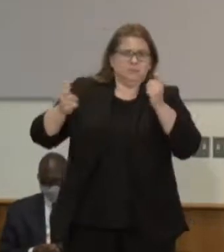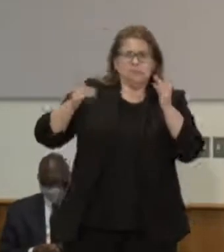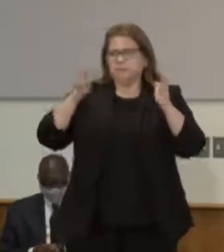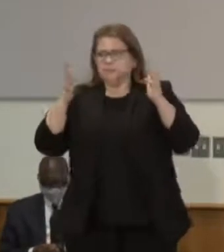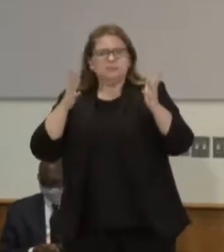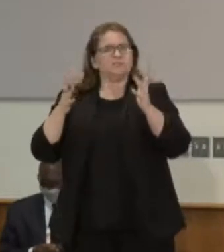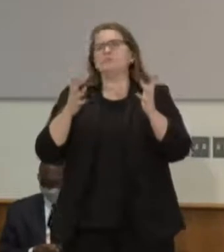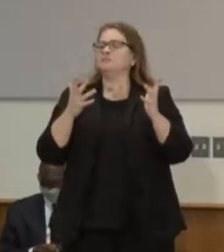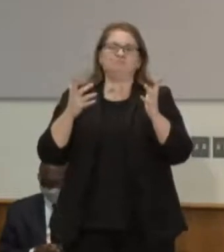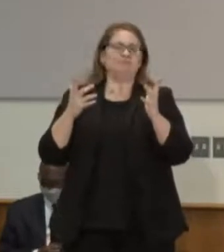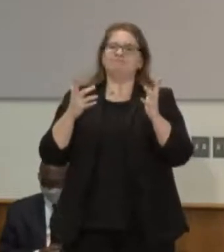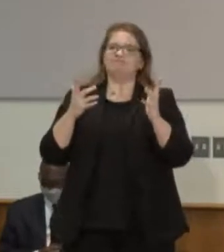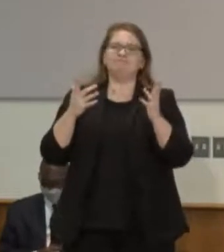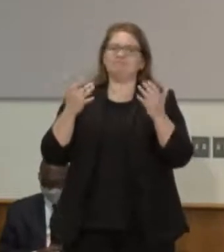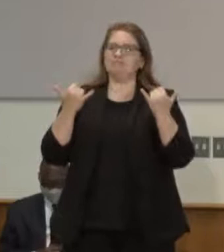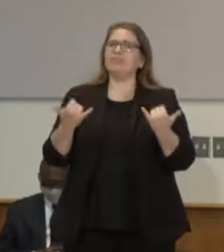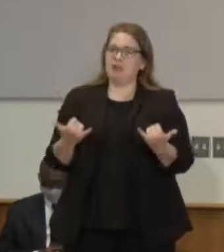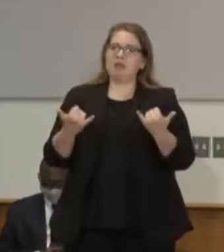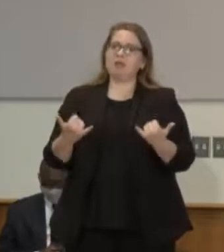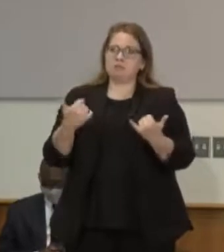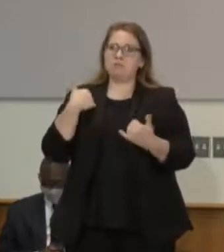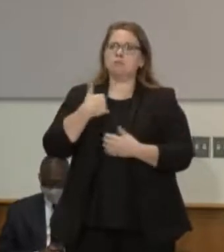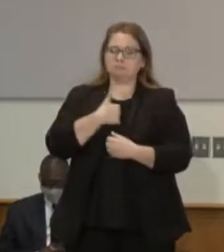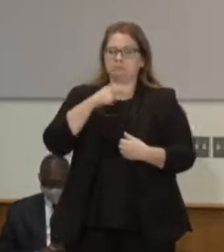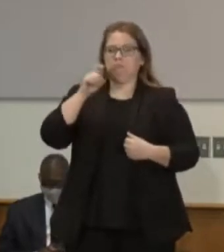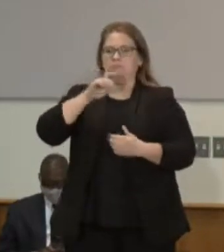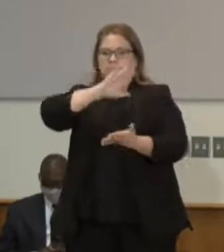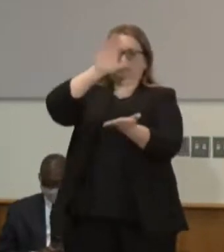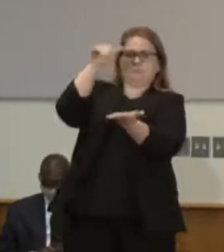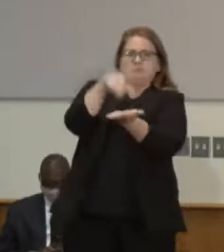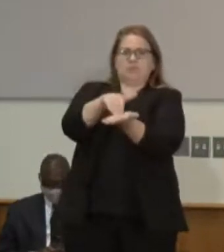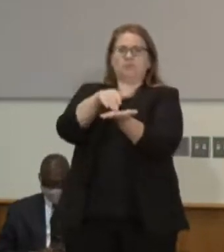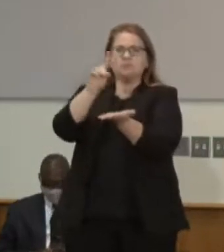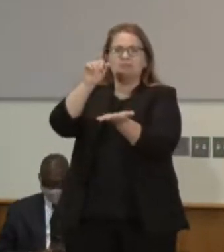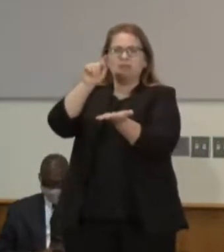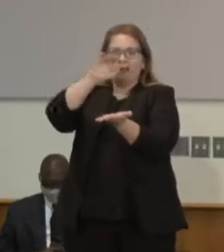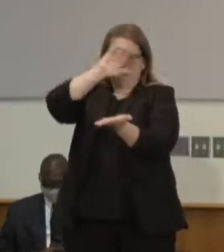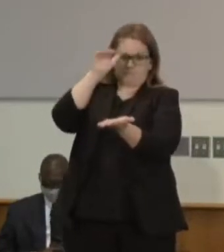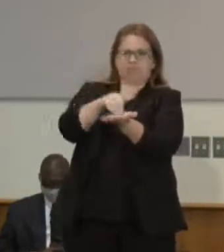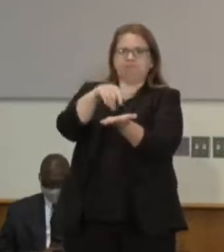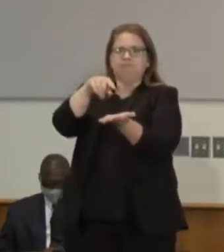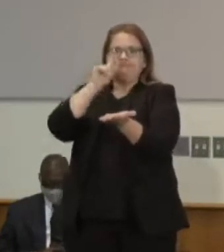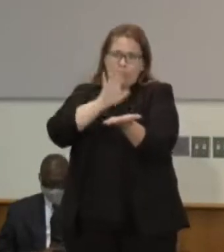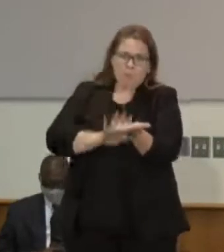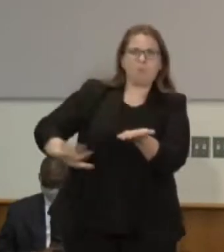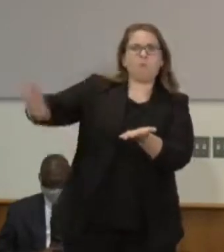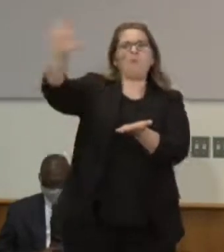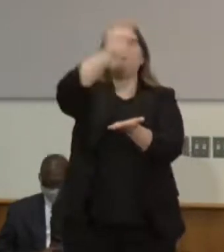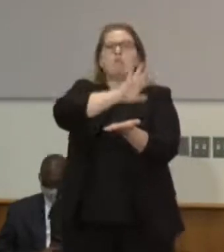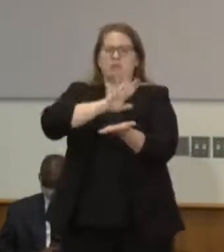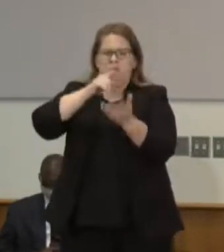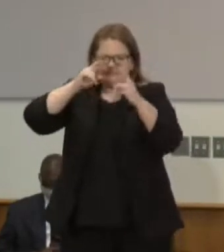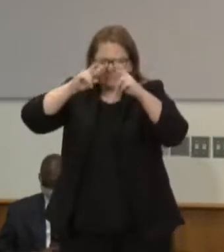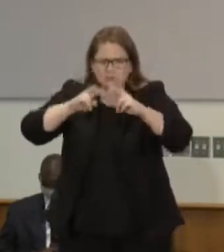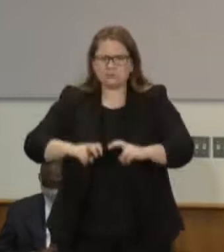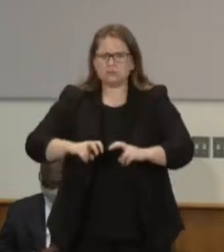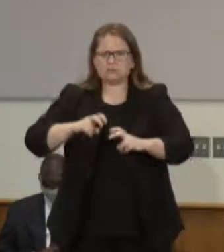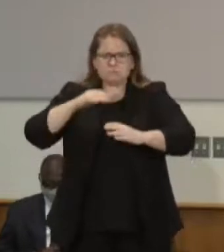is we're collecting centralizing that data creating an analysis process of the data itself